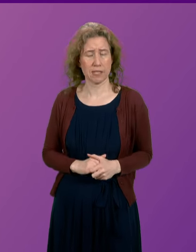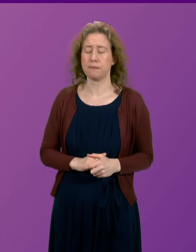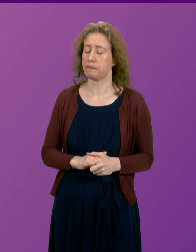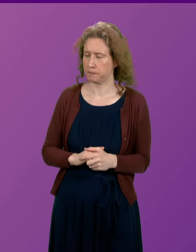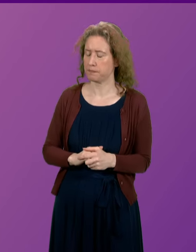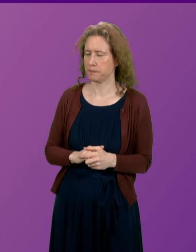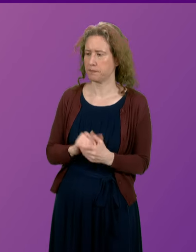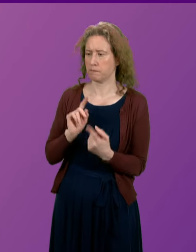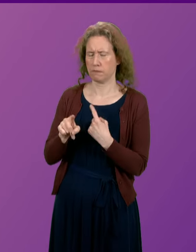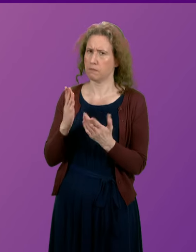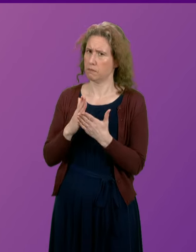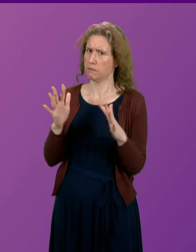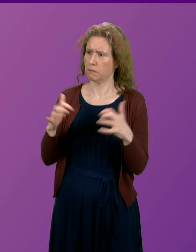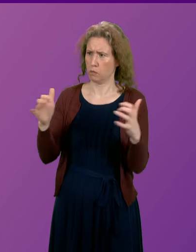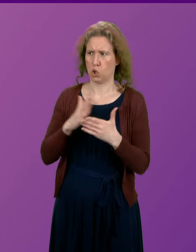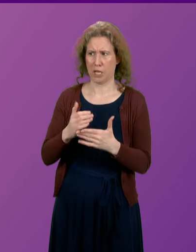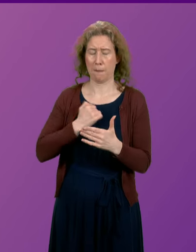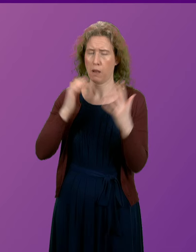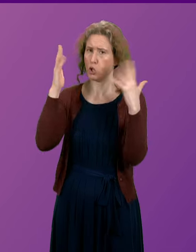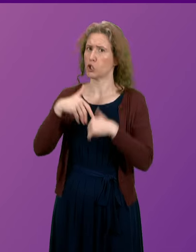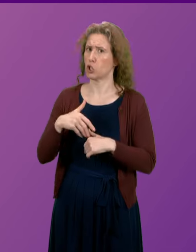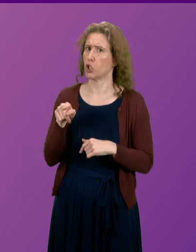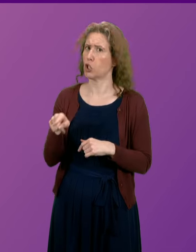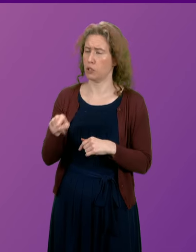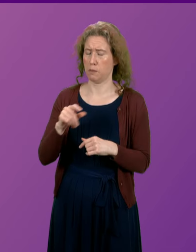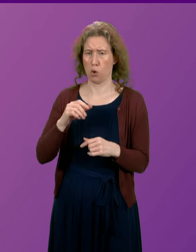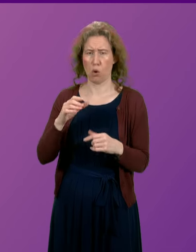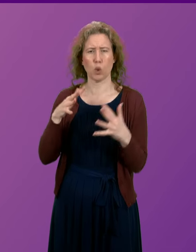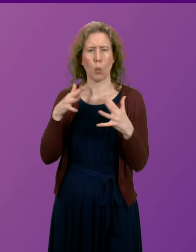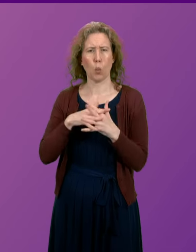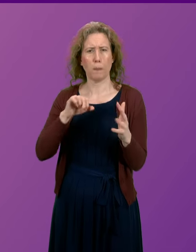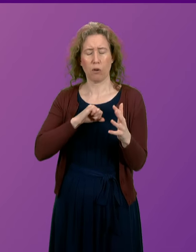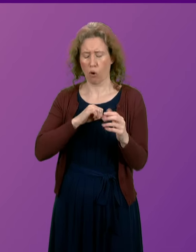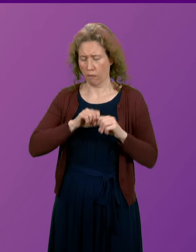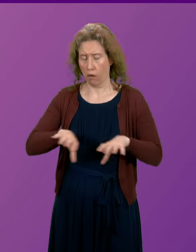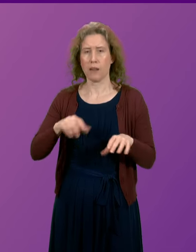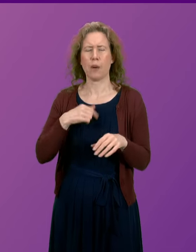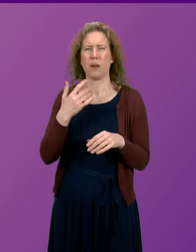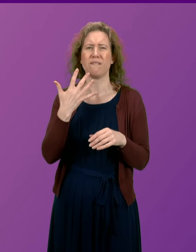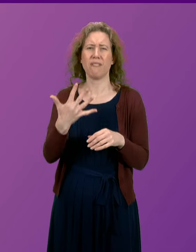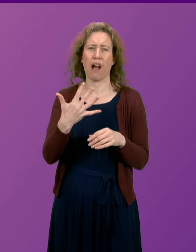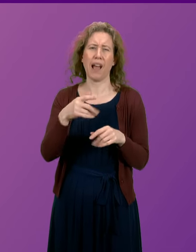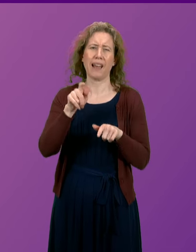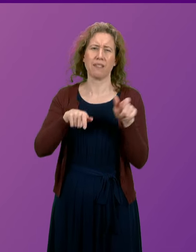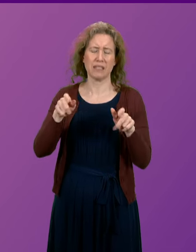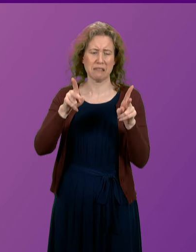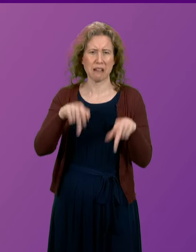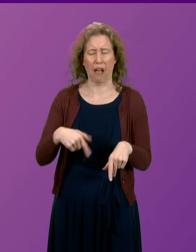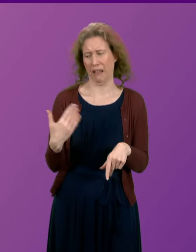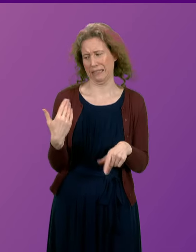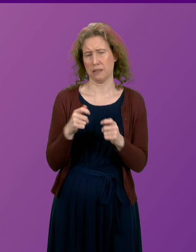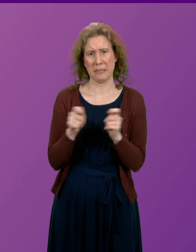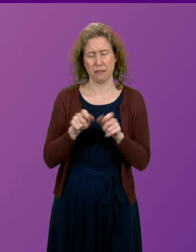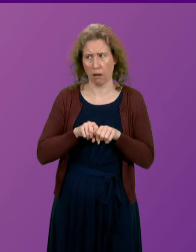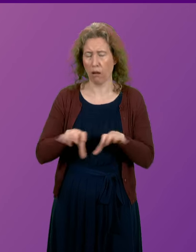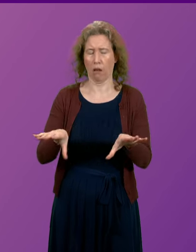I'm sure that Parliament will share my concern at the tragic loss of five young lives that have been reported in the media as